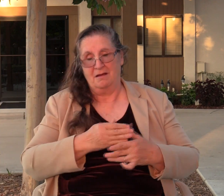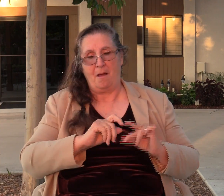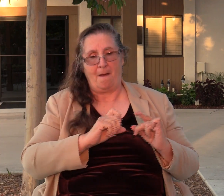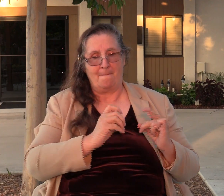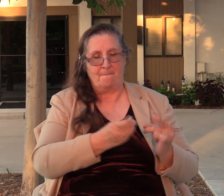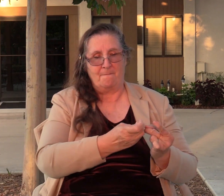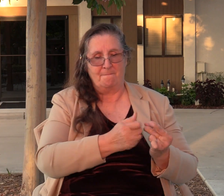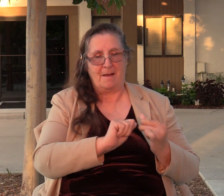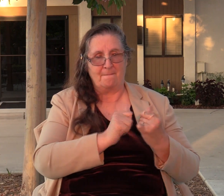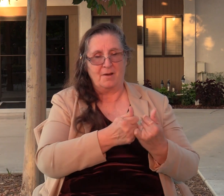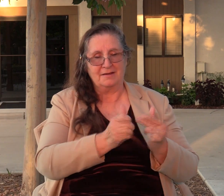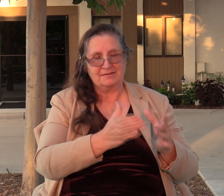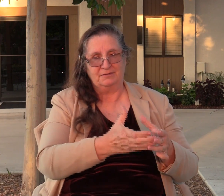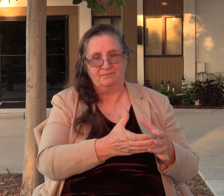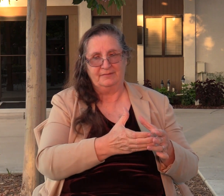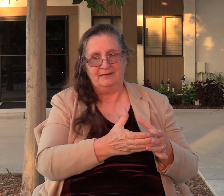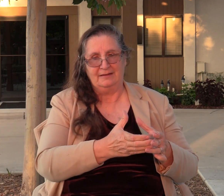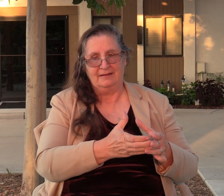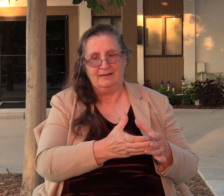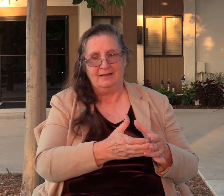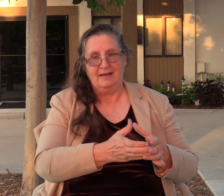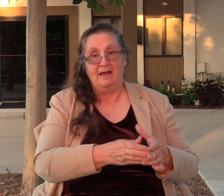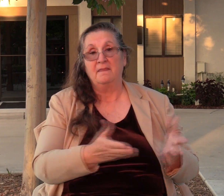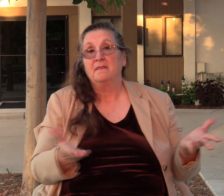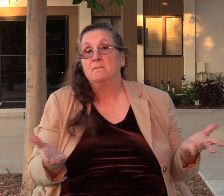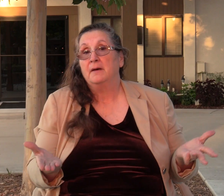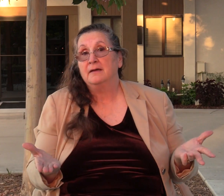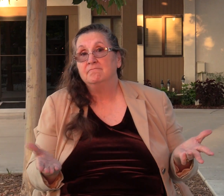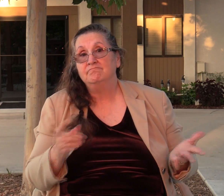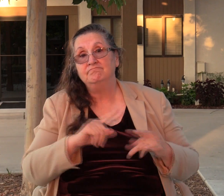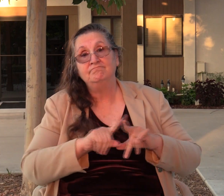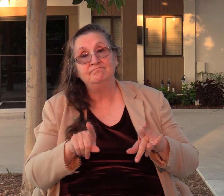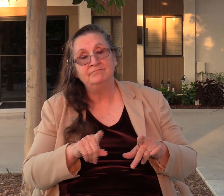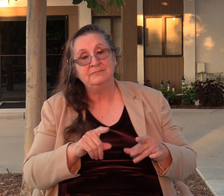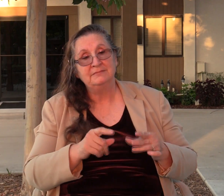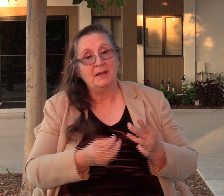But then you have the brambles. Brambles like Abimelech.